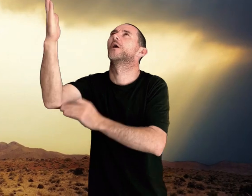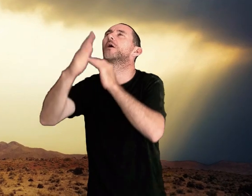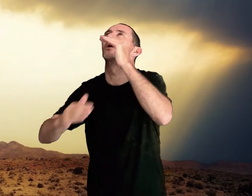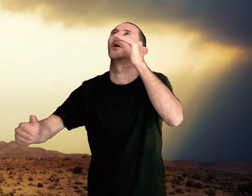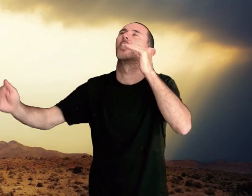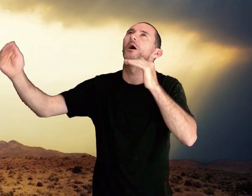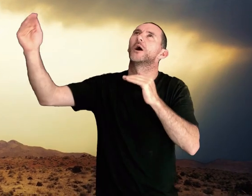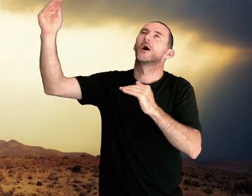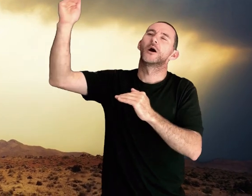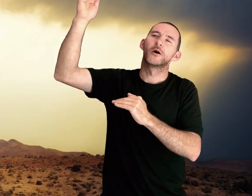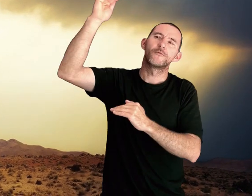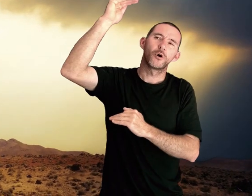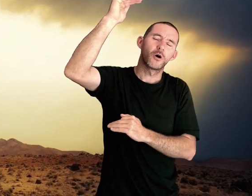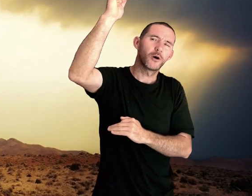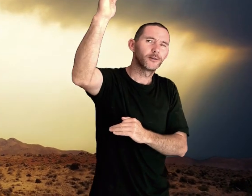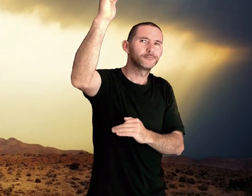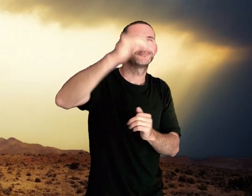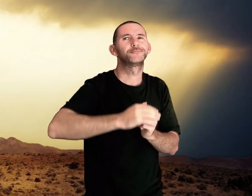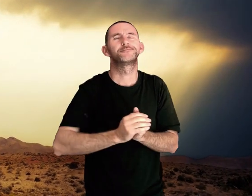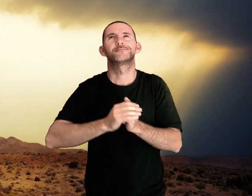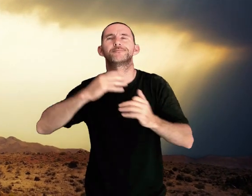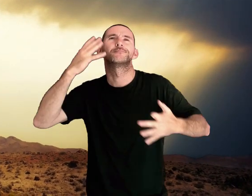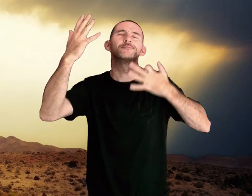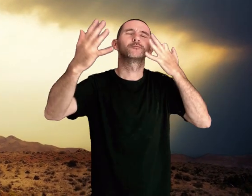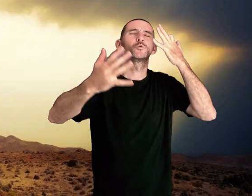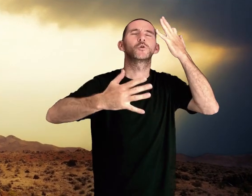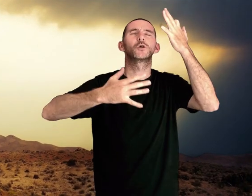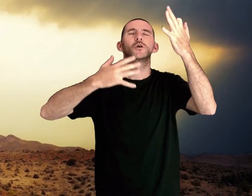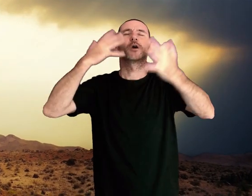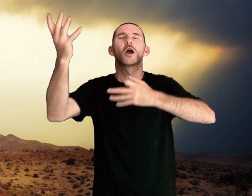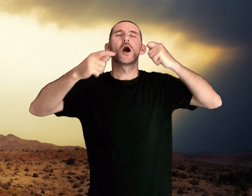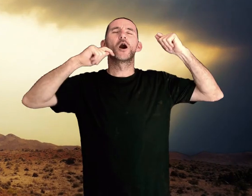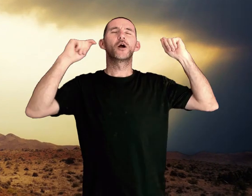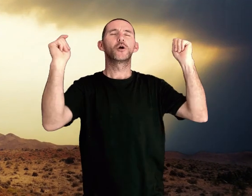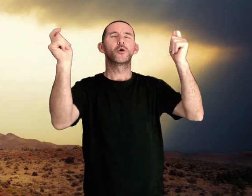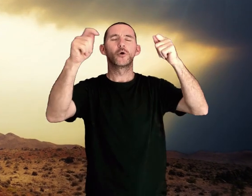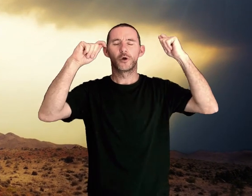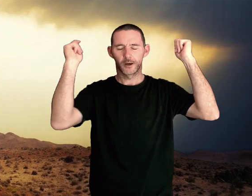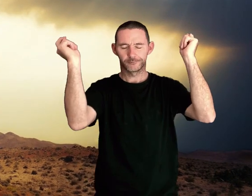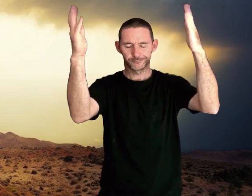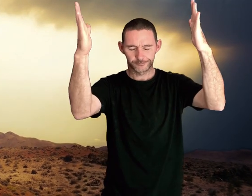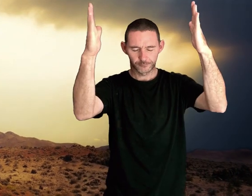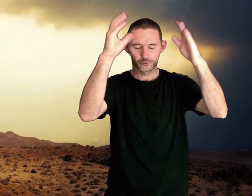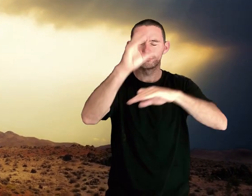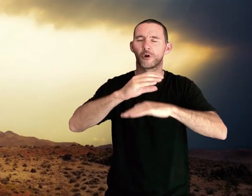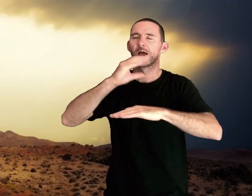Lord of all Sing hallelujah